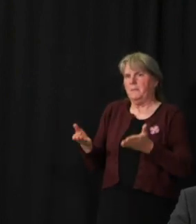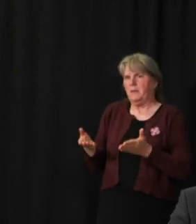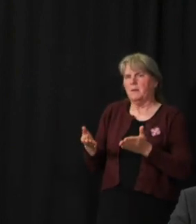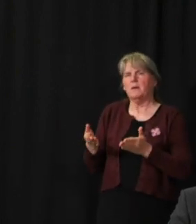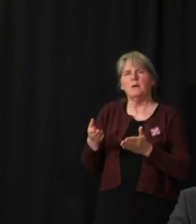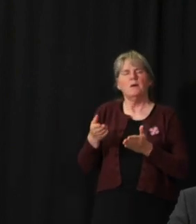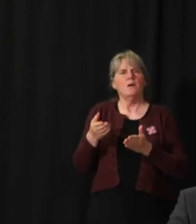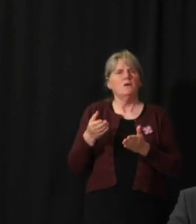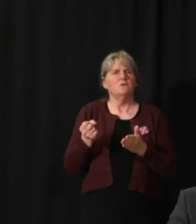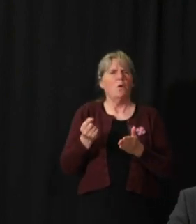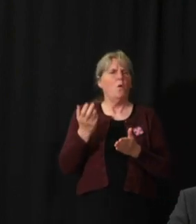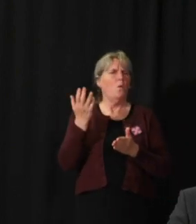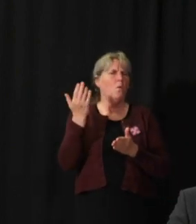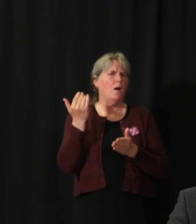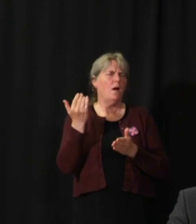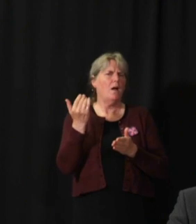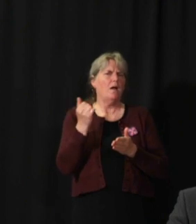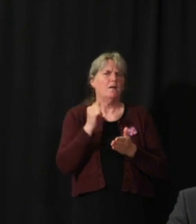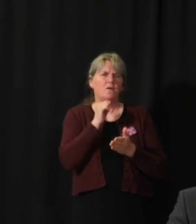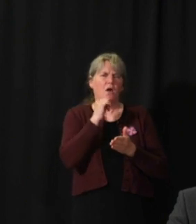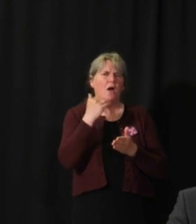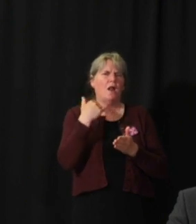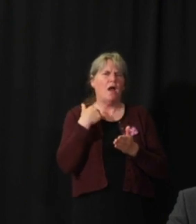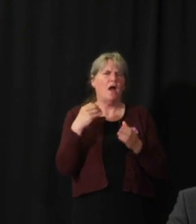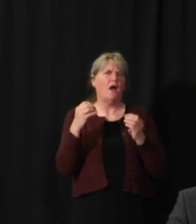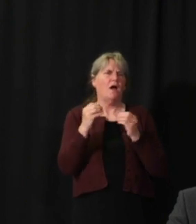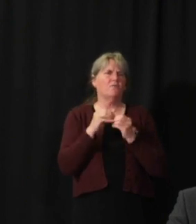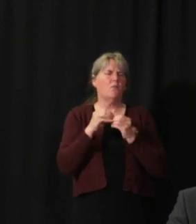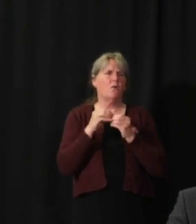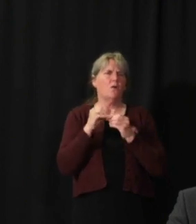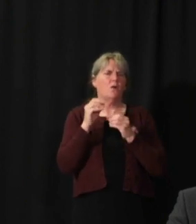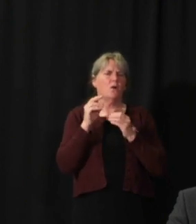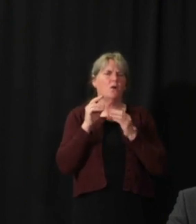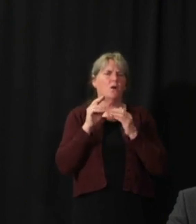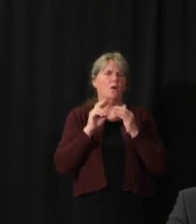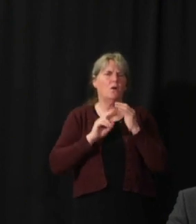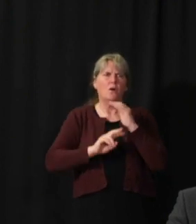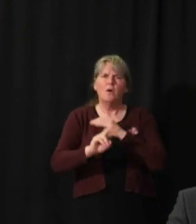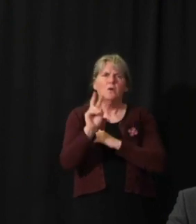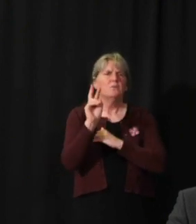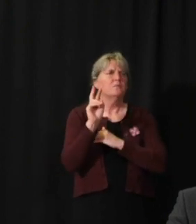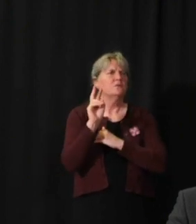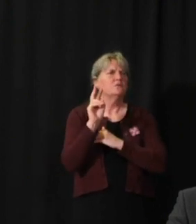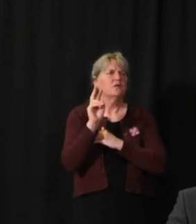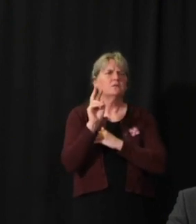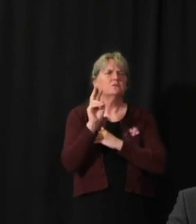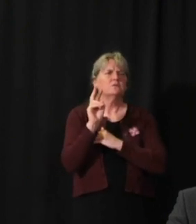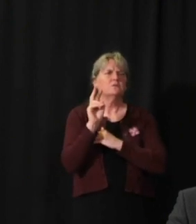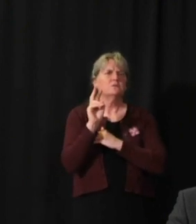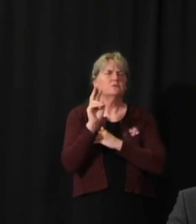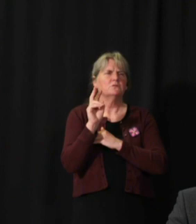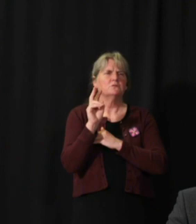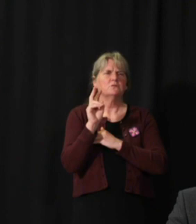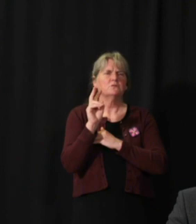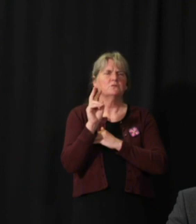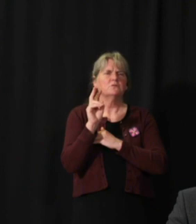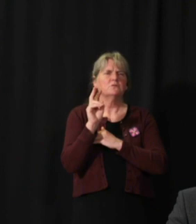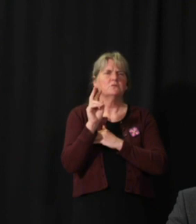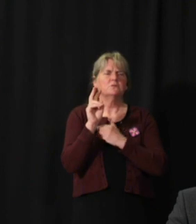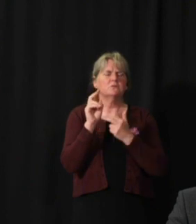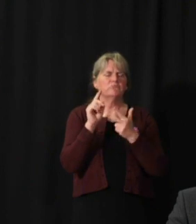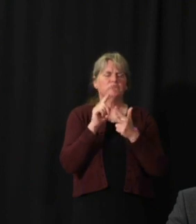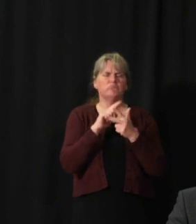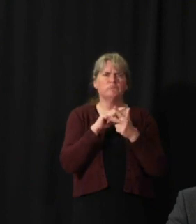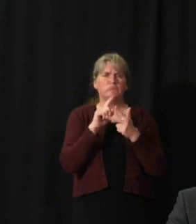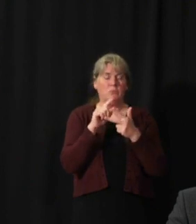why are there no other future projections associated with Scenario 3, like there are with the other two scenarios, like no future